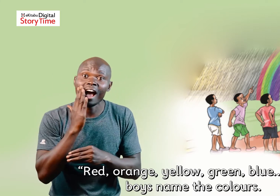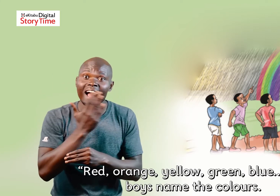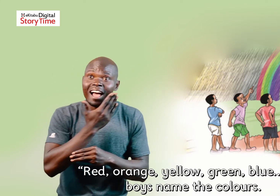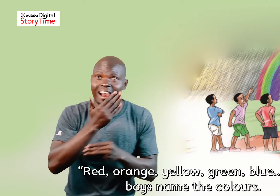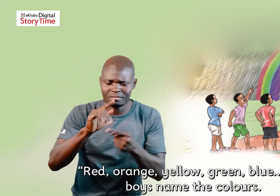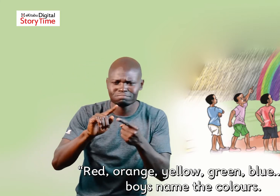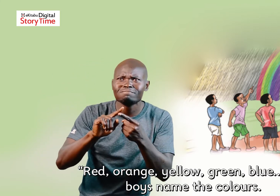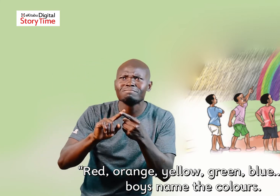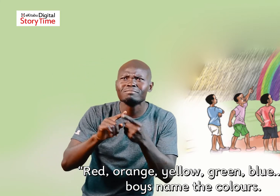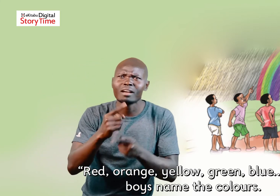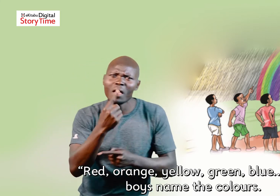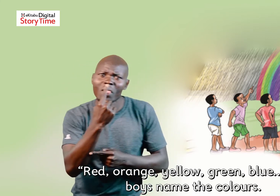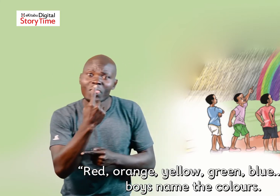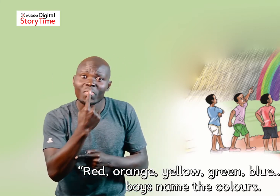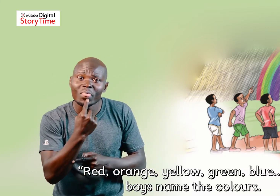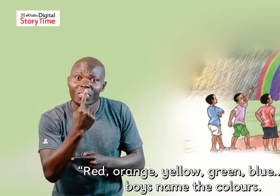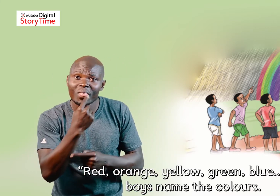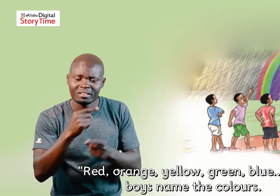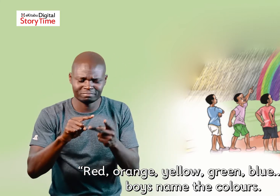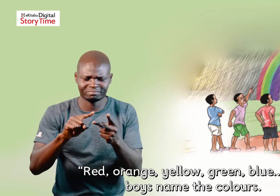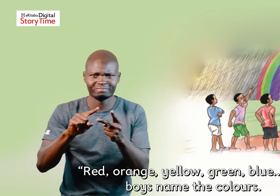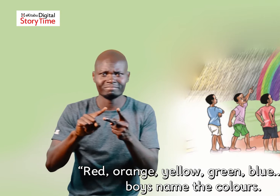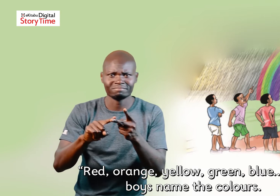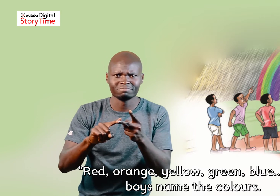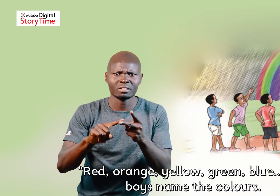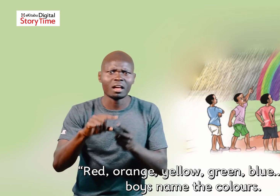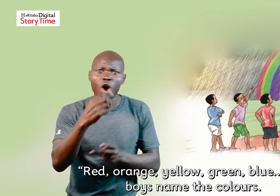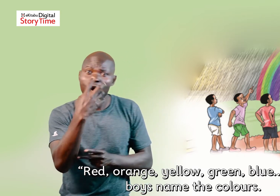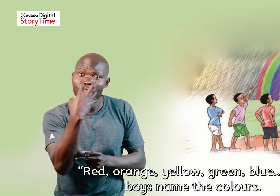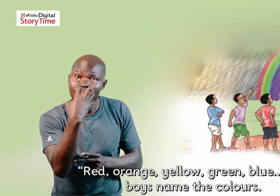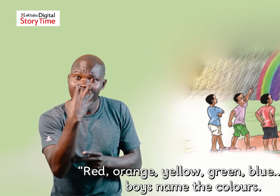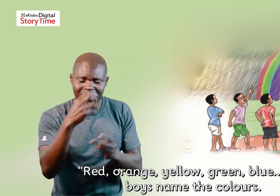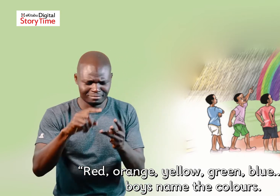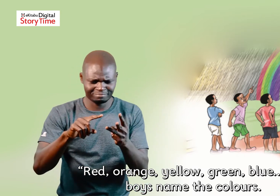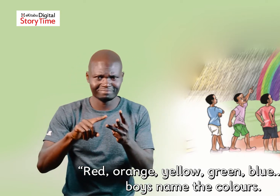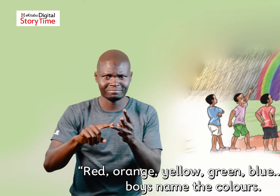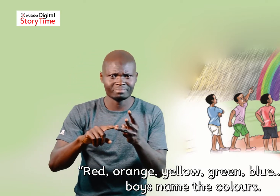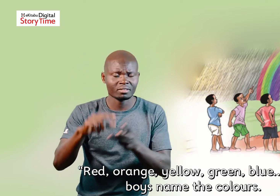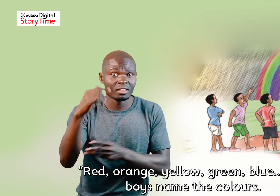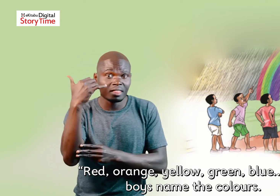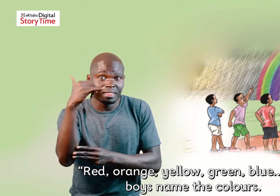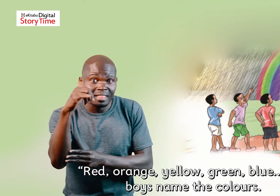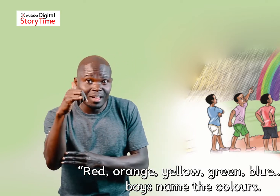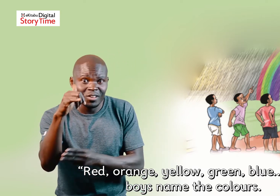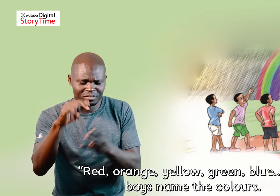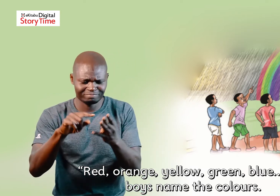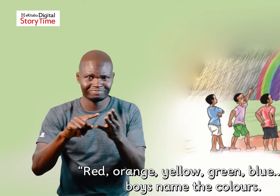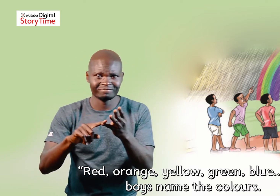The orange, yellow, green, blue The